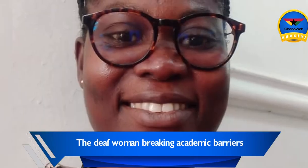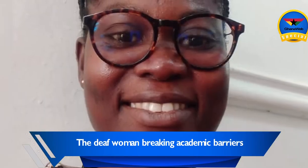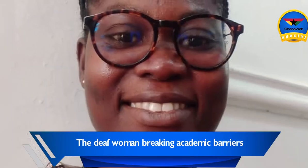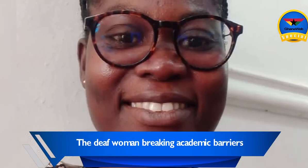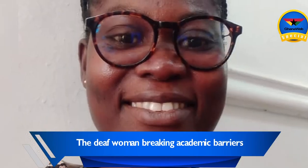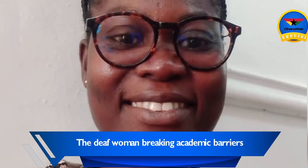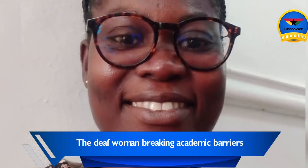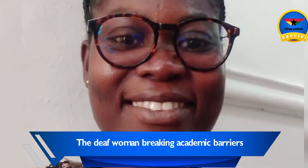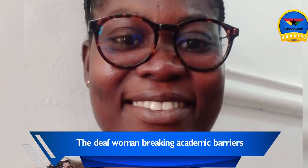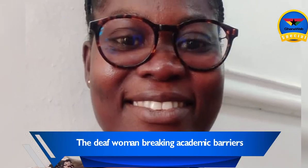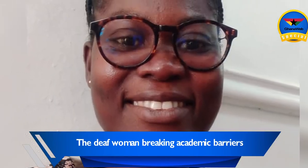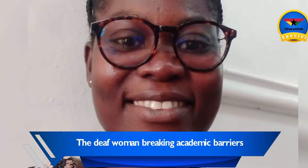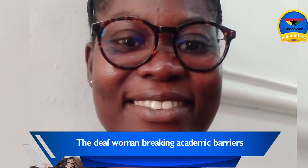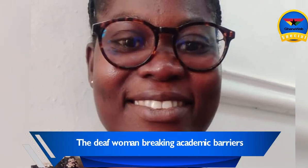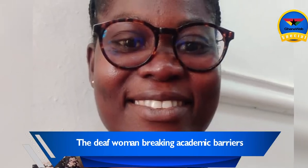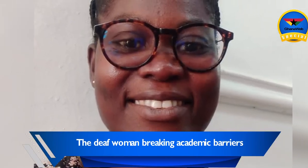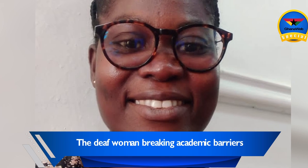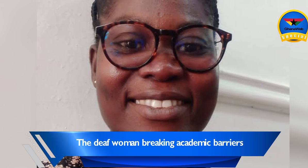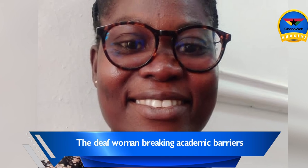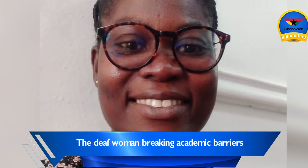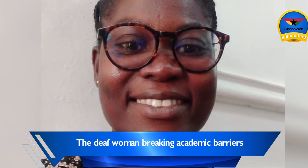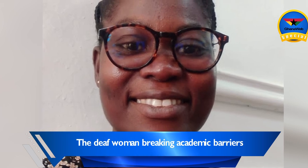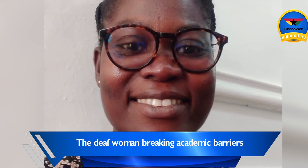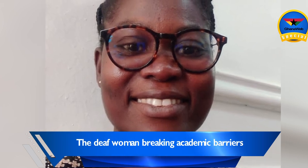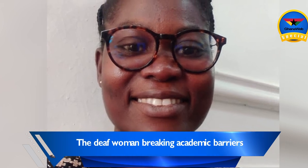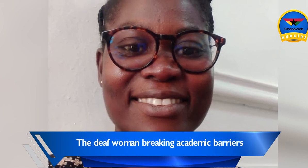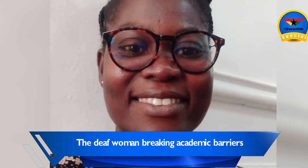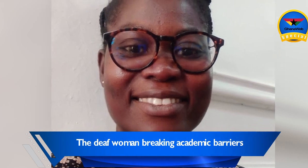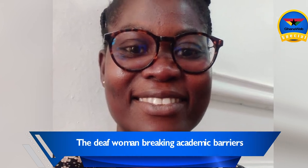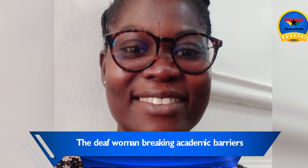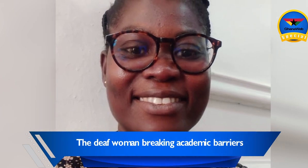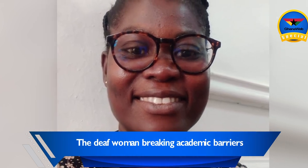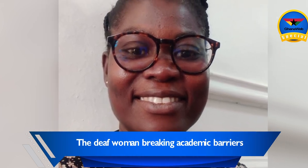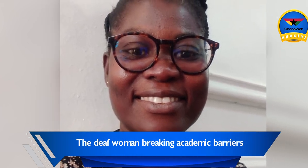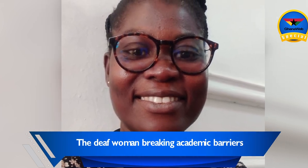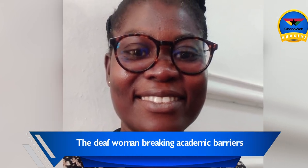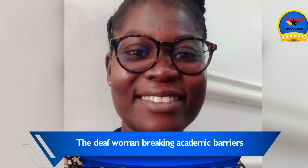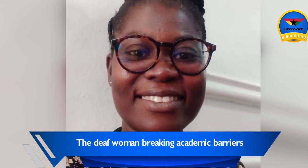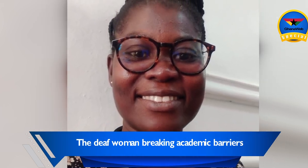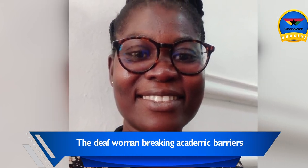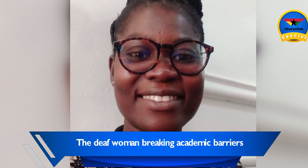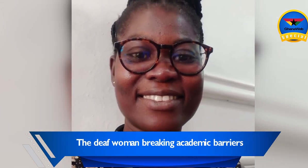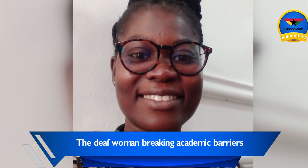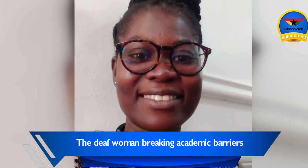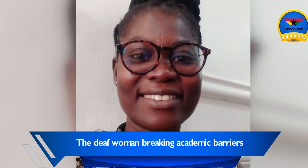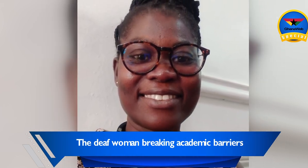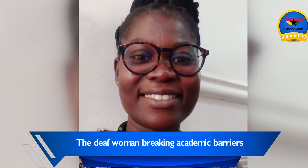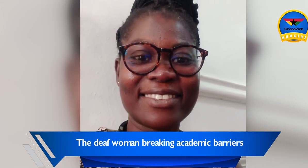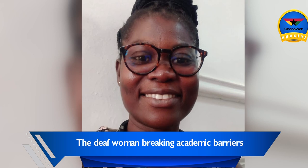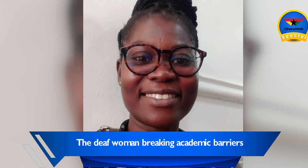Saku, came to her aid by deciding to write the notes for her anytime teachers decided to dictate.